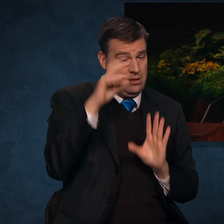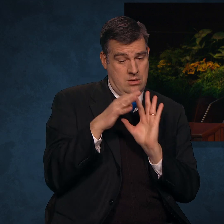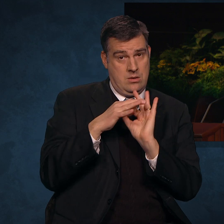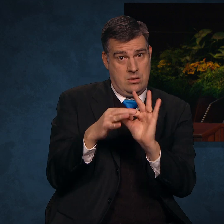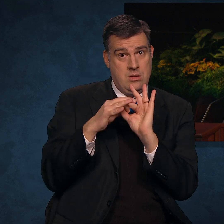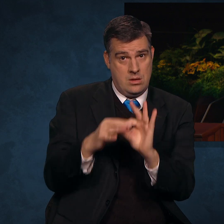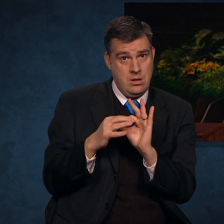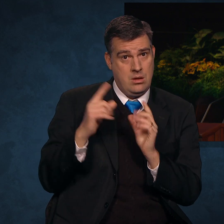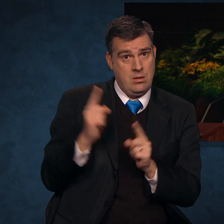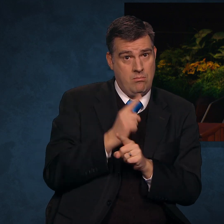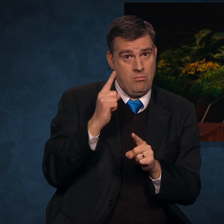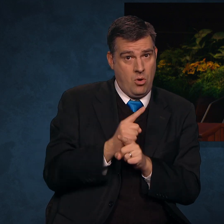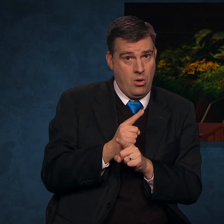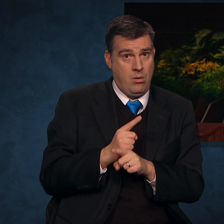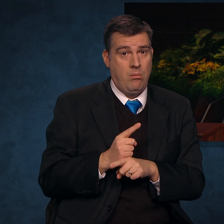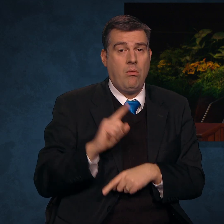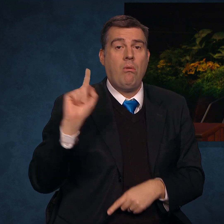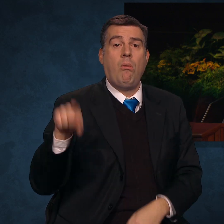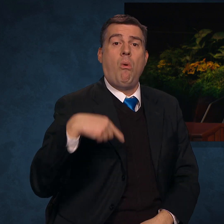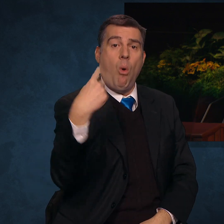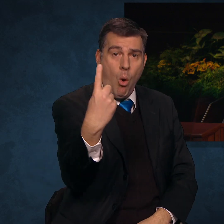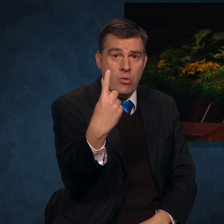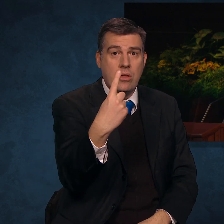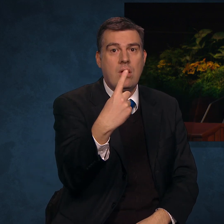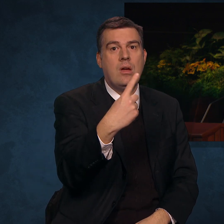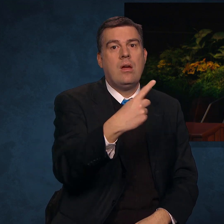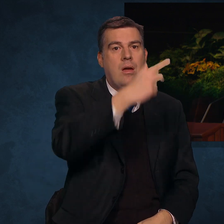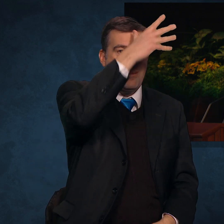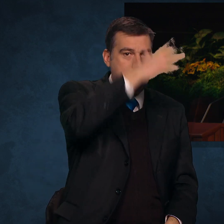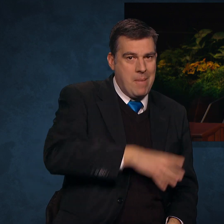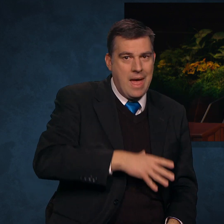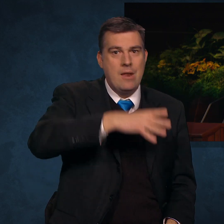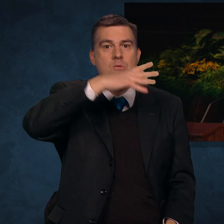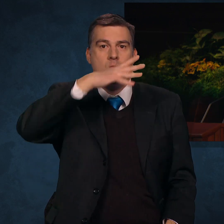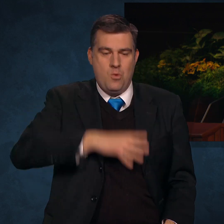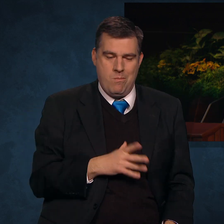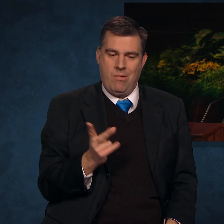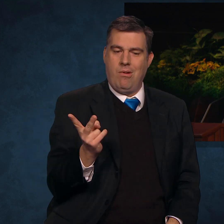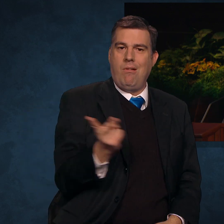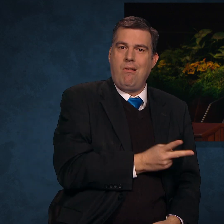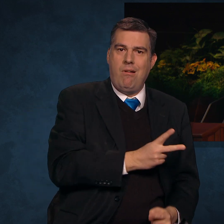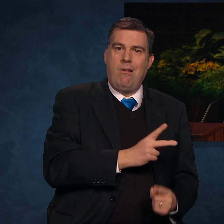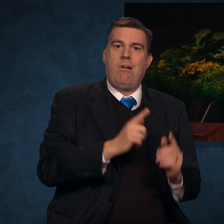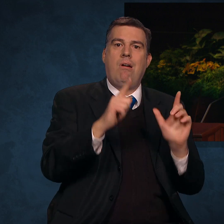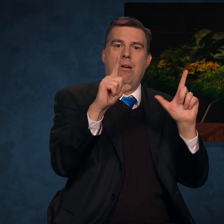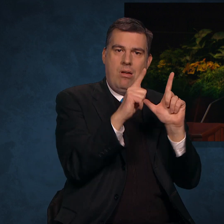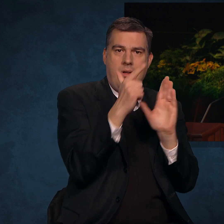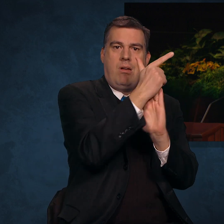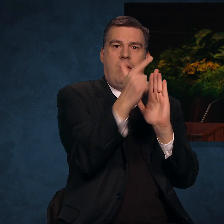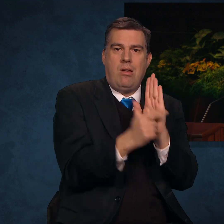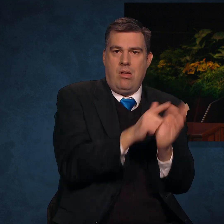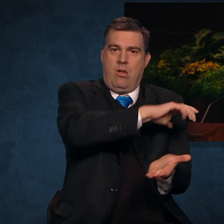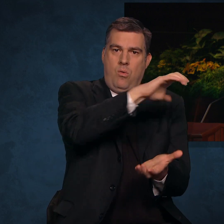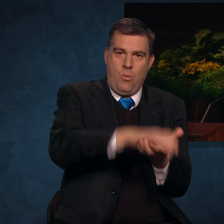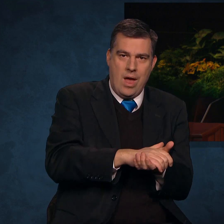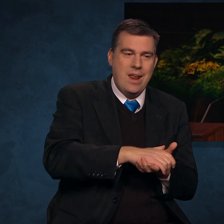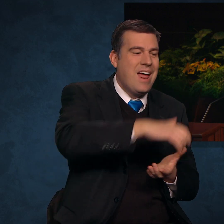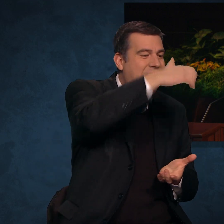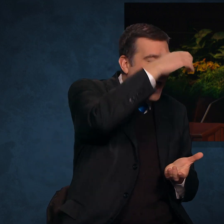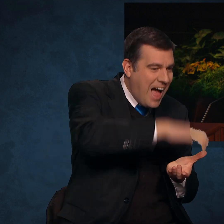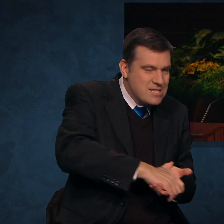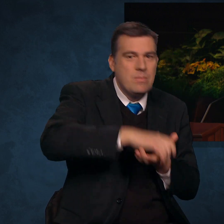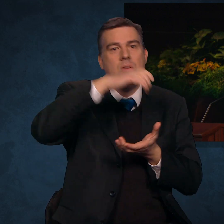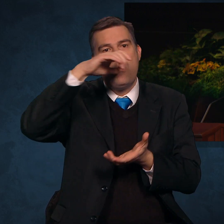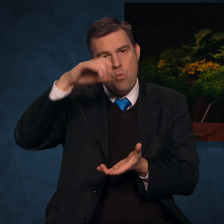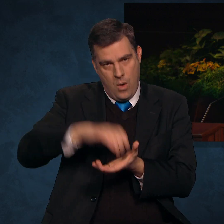relations are proper only between a man and a woman who are legally and lawfully wedded as